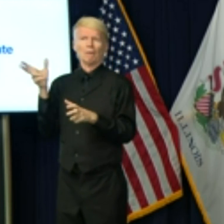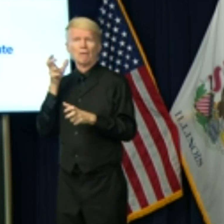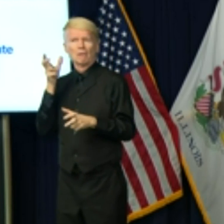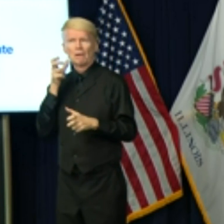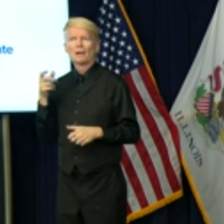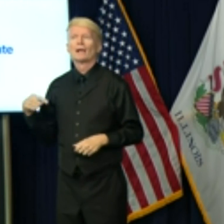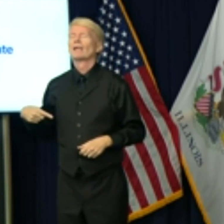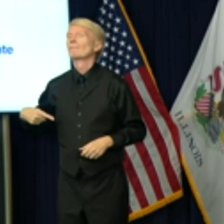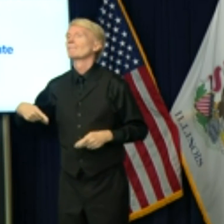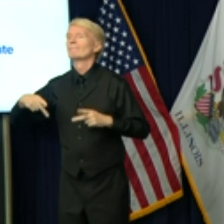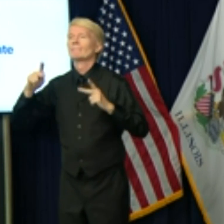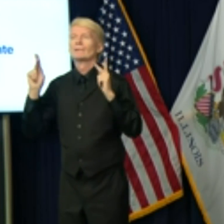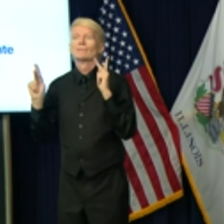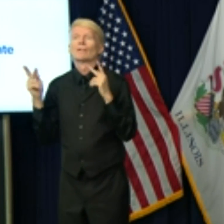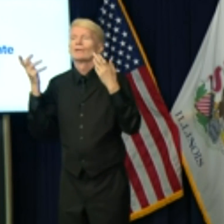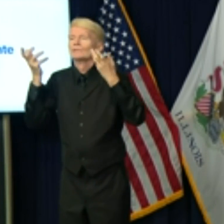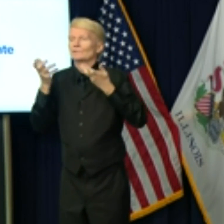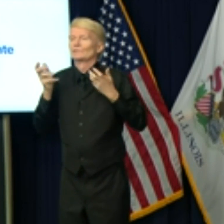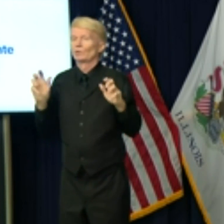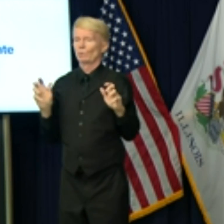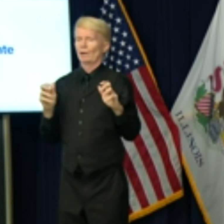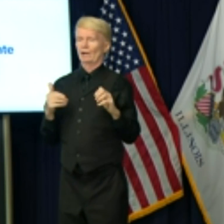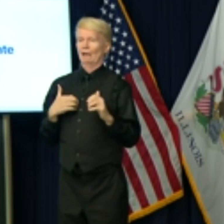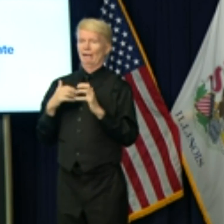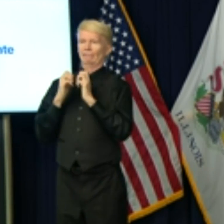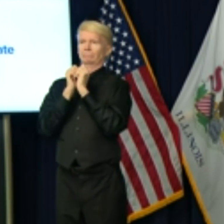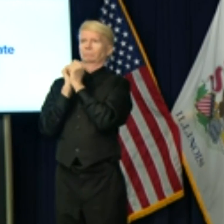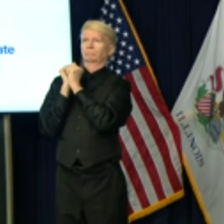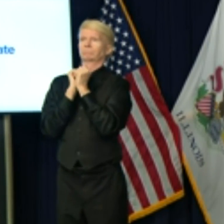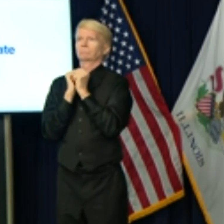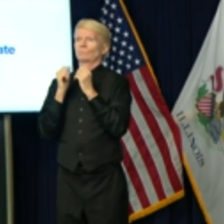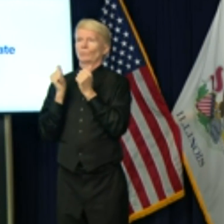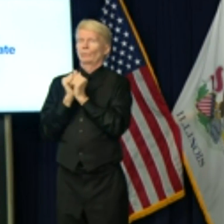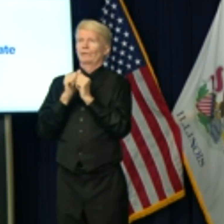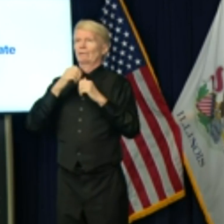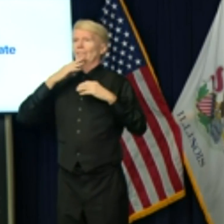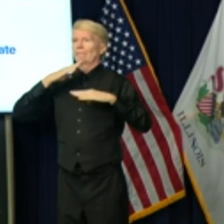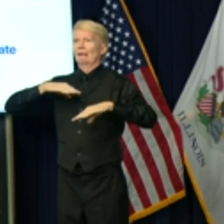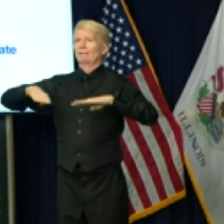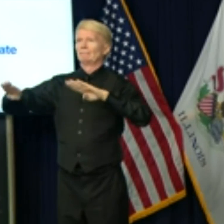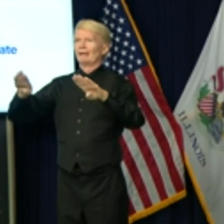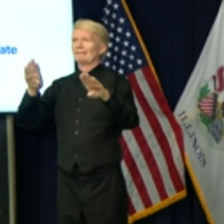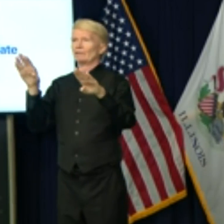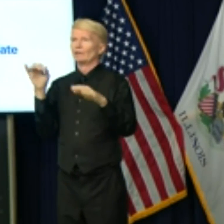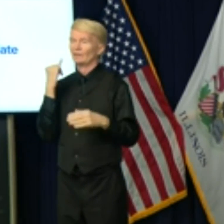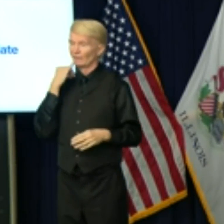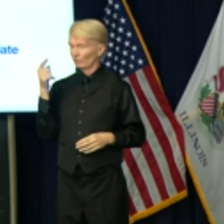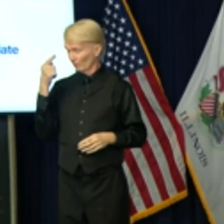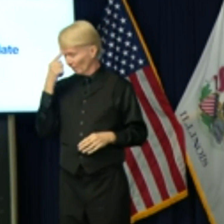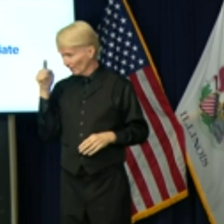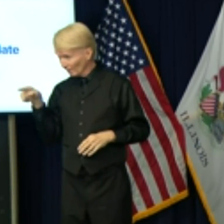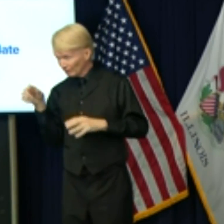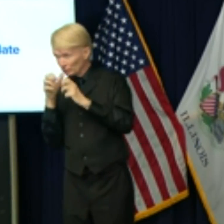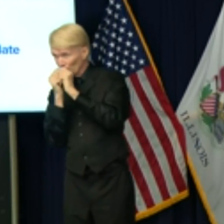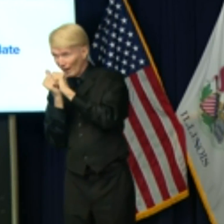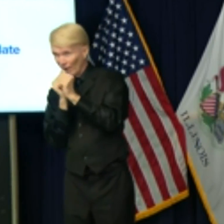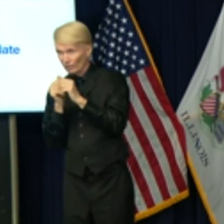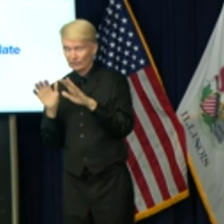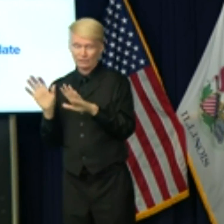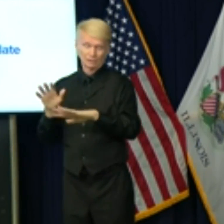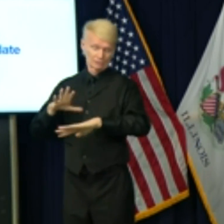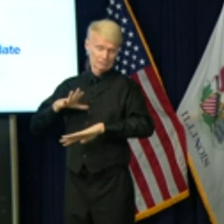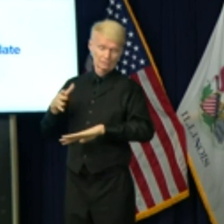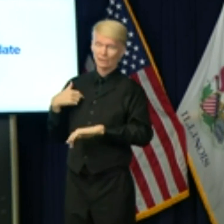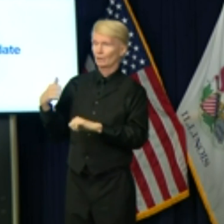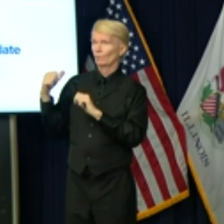that they don't want to be in a place that is crowded. And so you don't want to go to a store that you think is going to be crowded or at a time